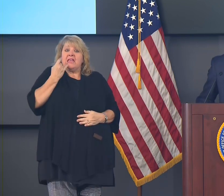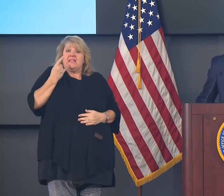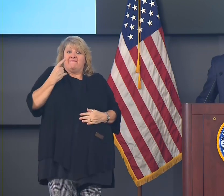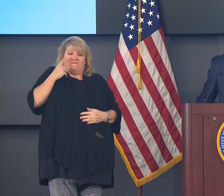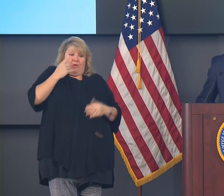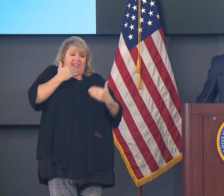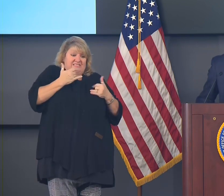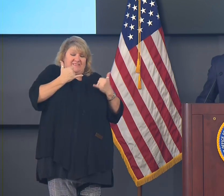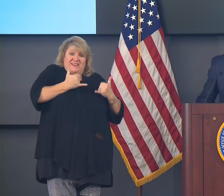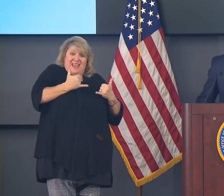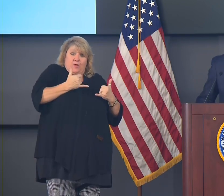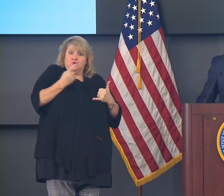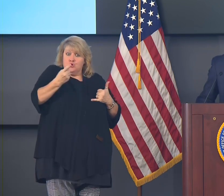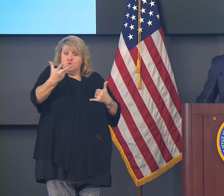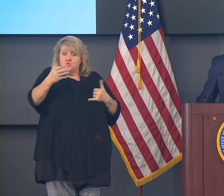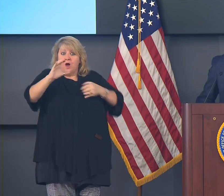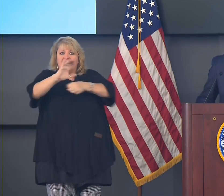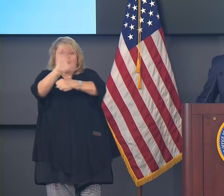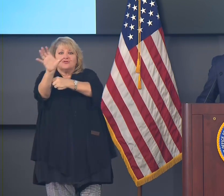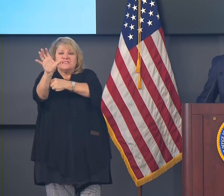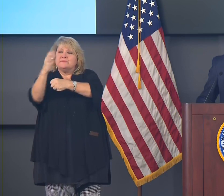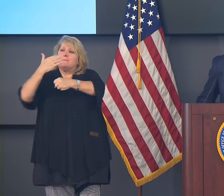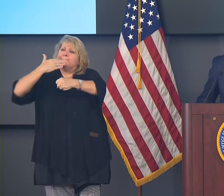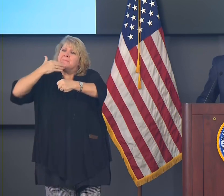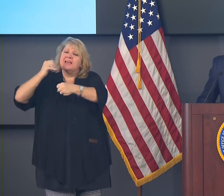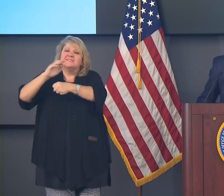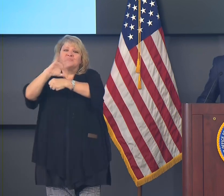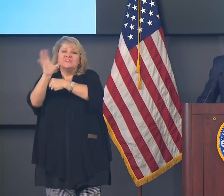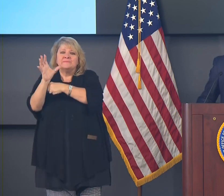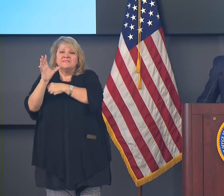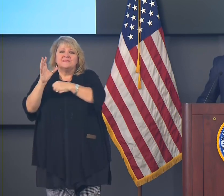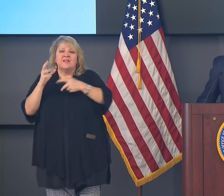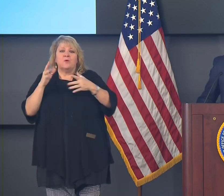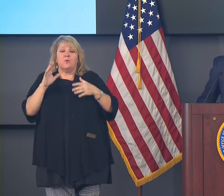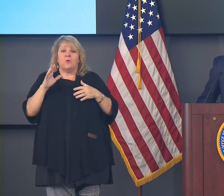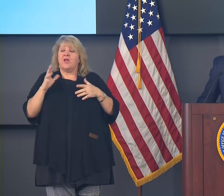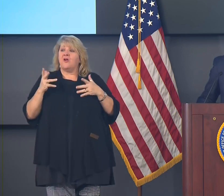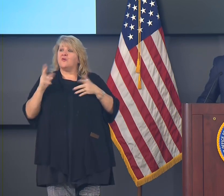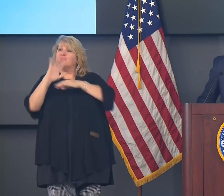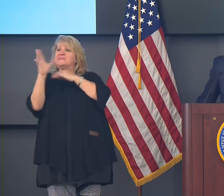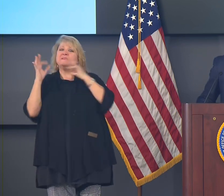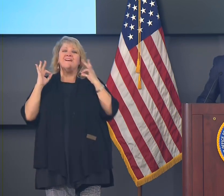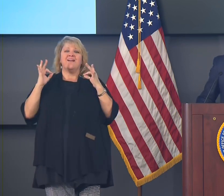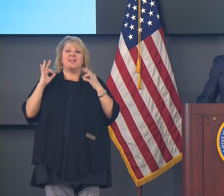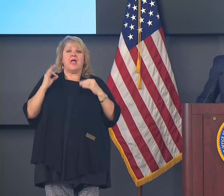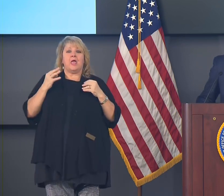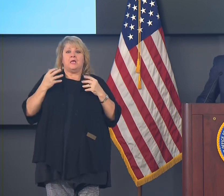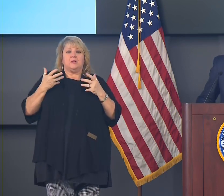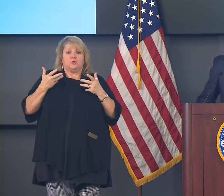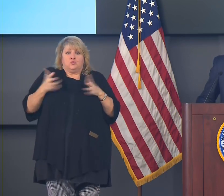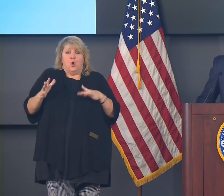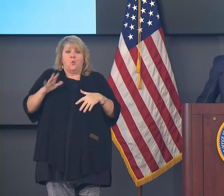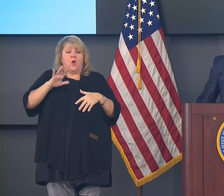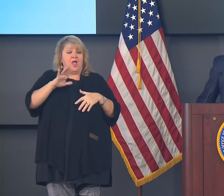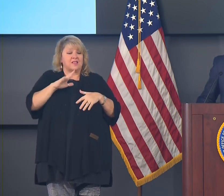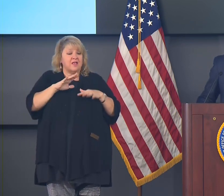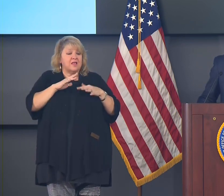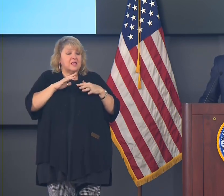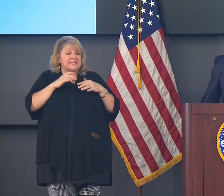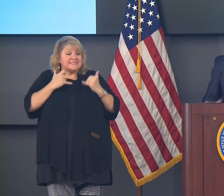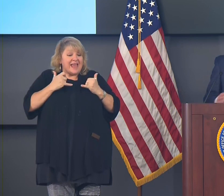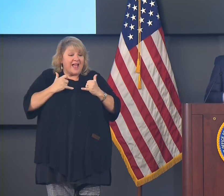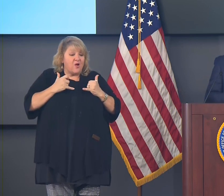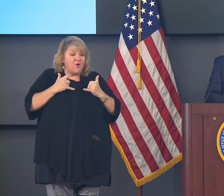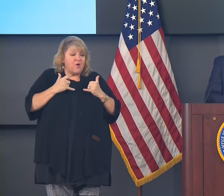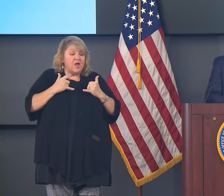where you're not seeing loved ones in the hospital or potentially worse, then you really need